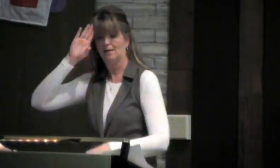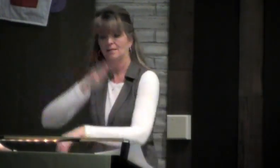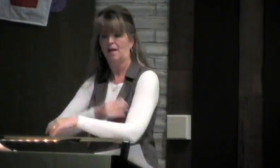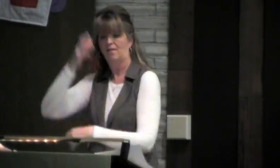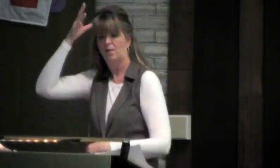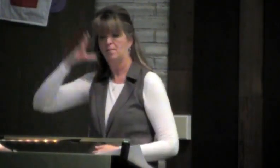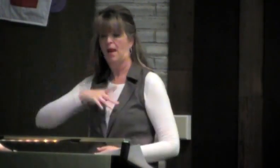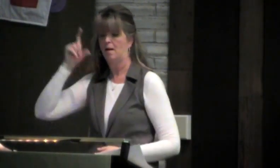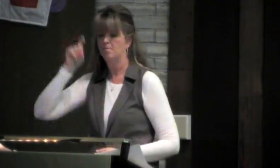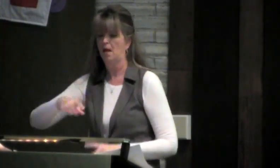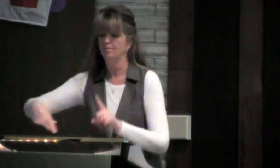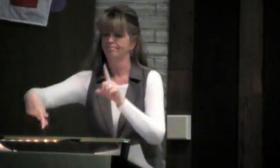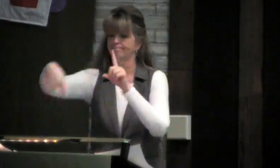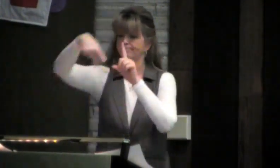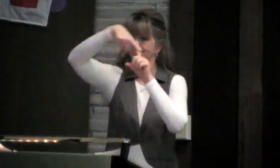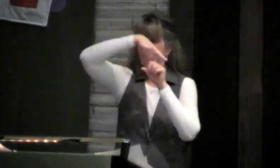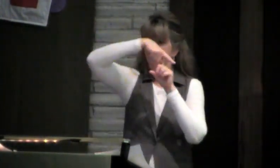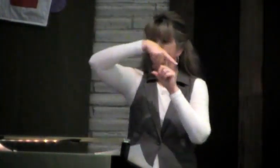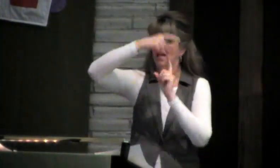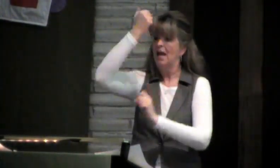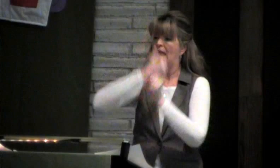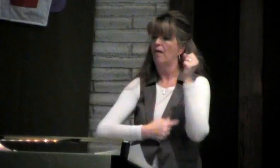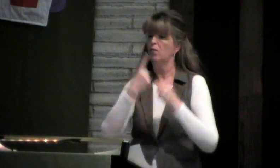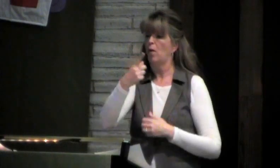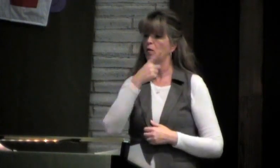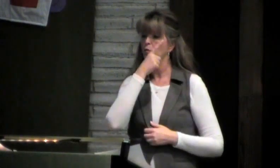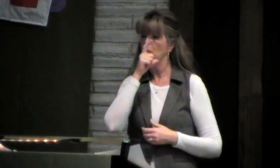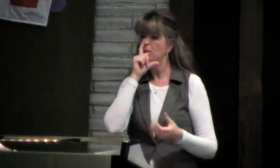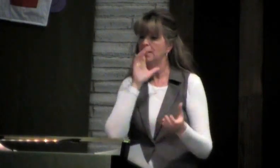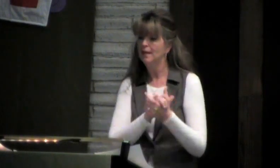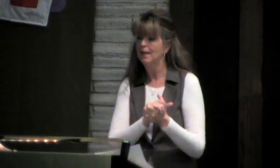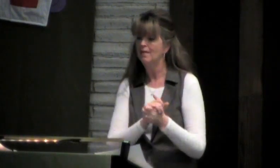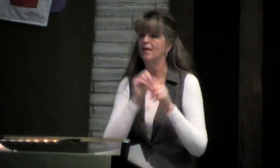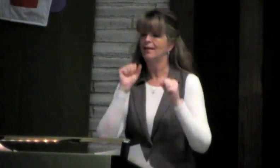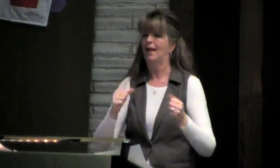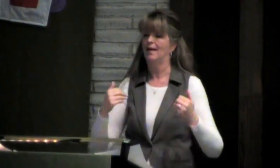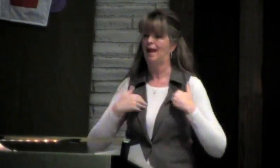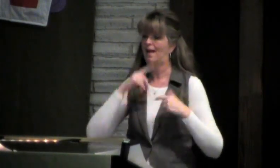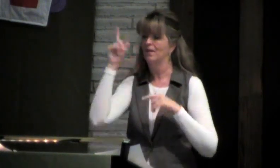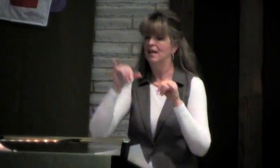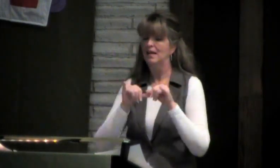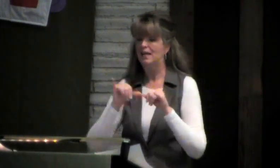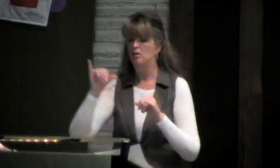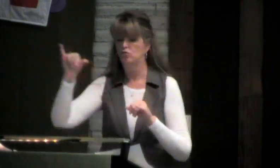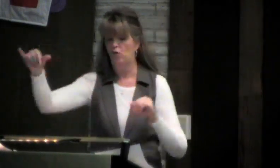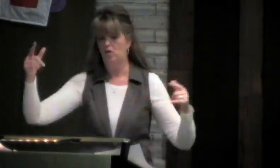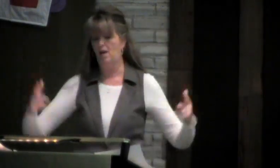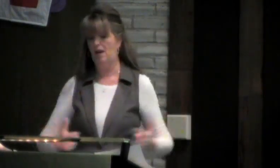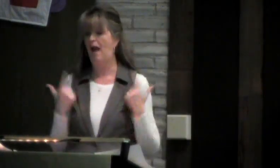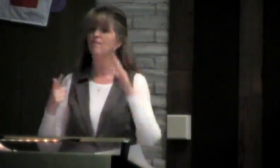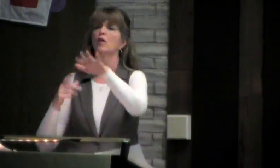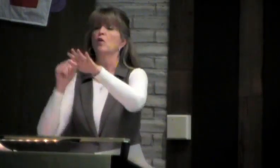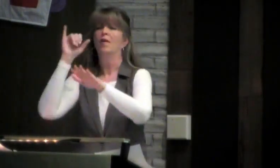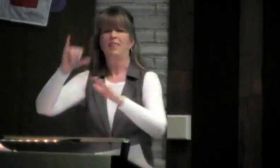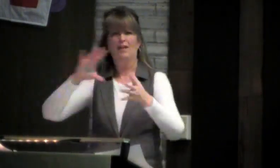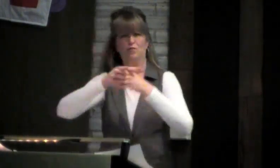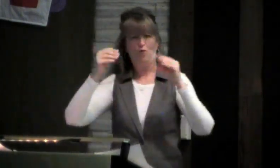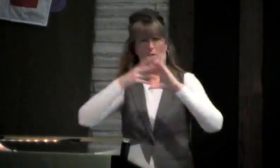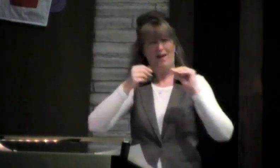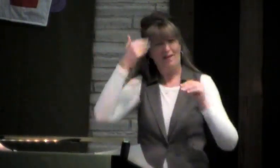so the Son of Man must be lifted up, that everyone who believes may have eternal life in